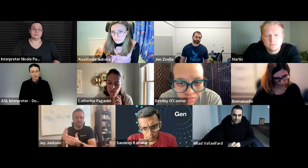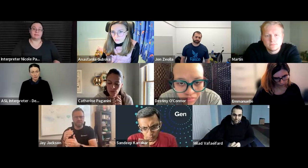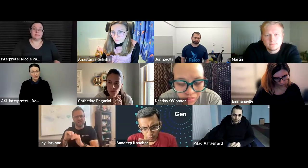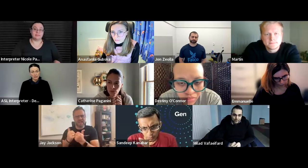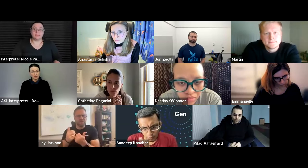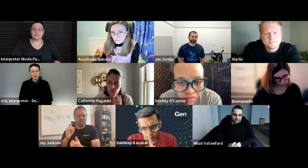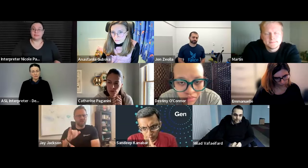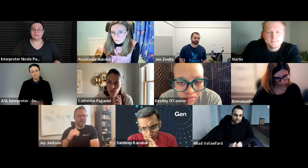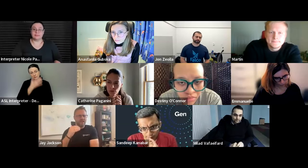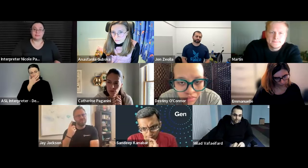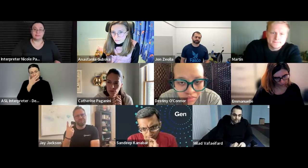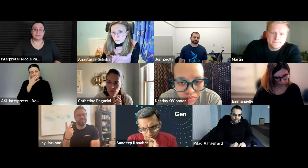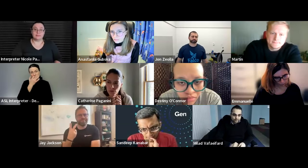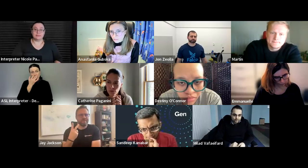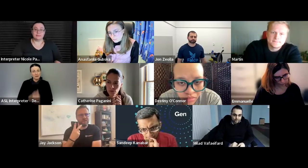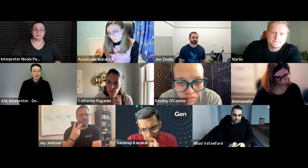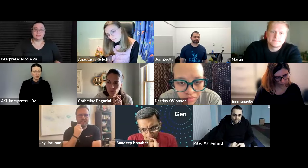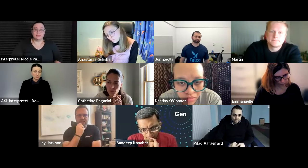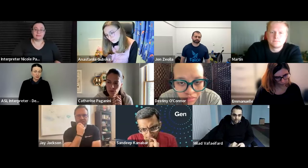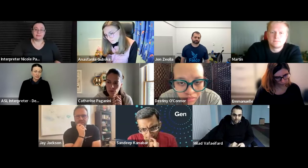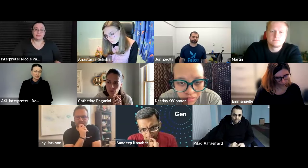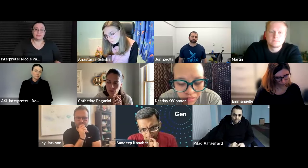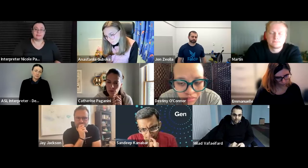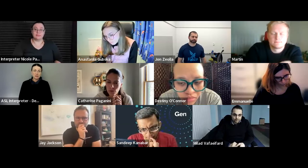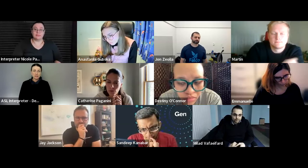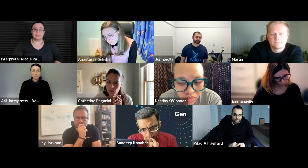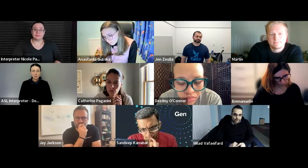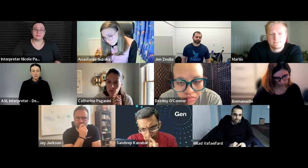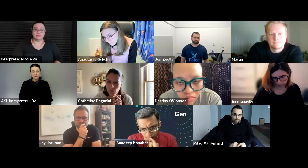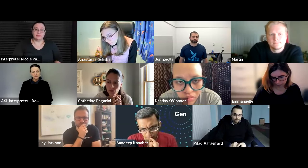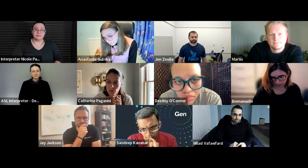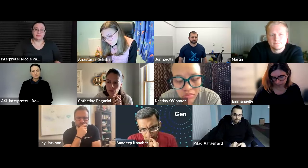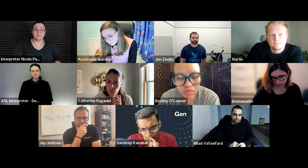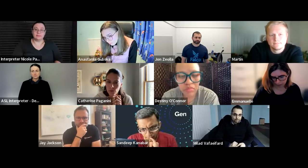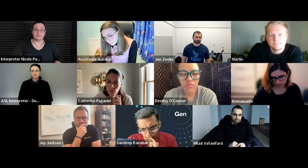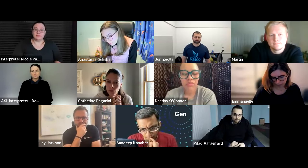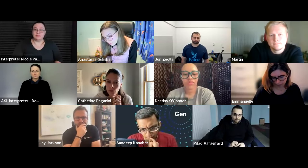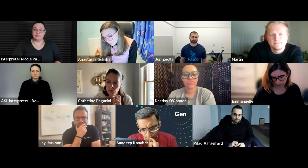vote for that company um when they've had a good experience there maybe that's a way to do it